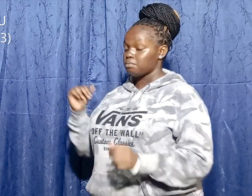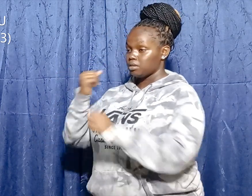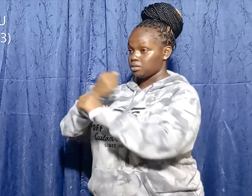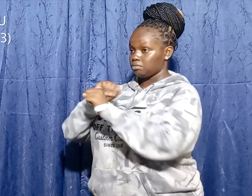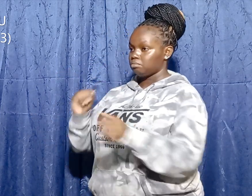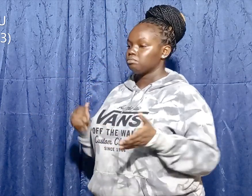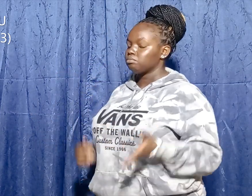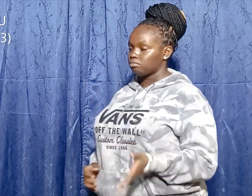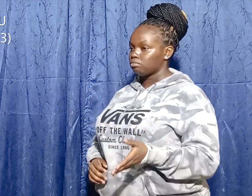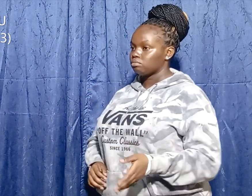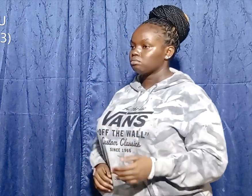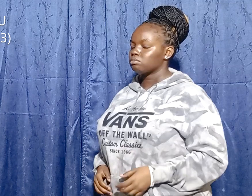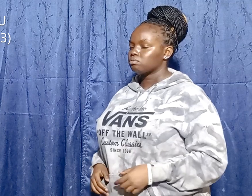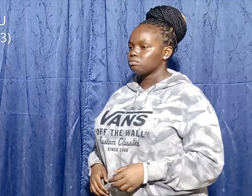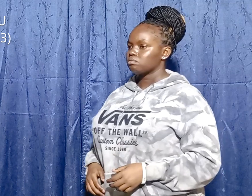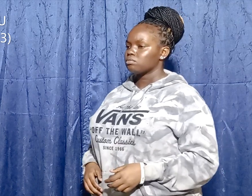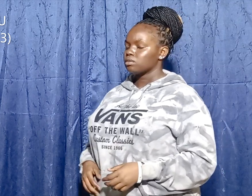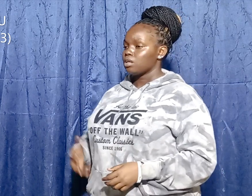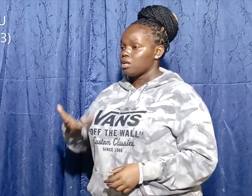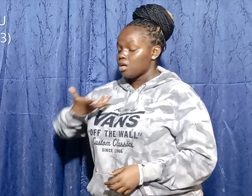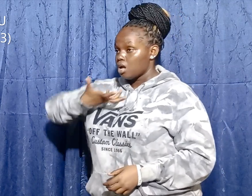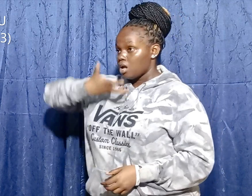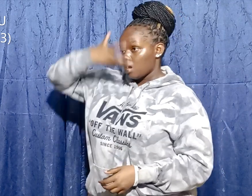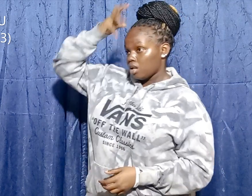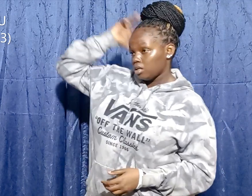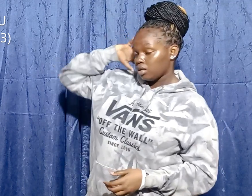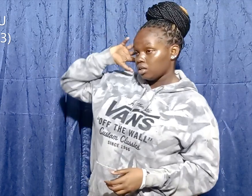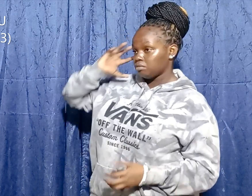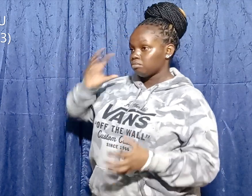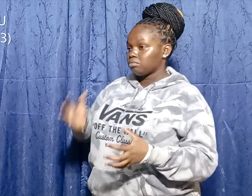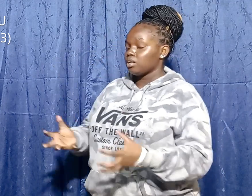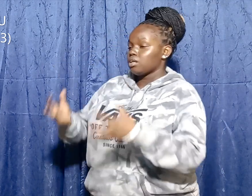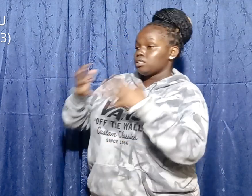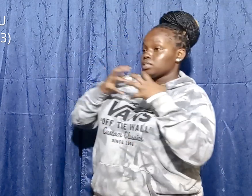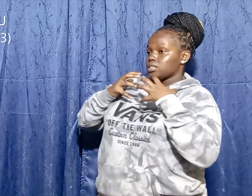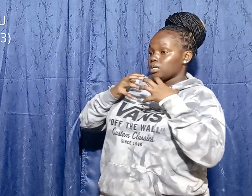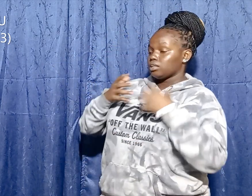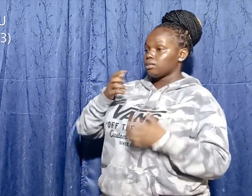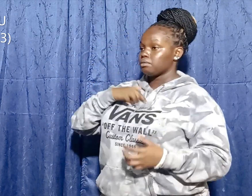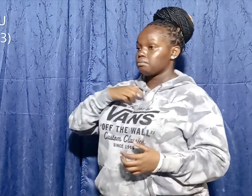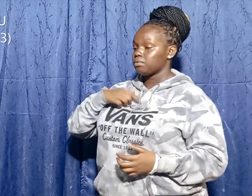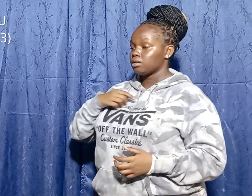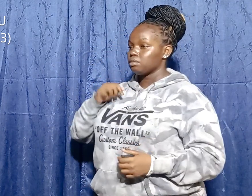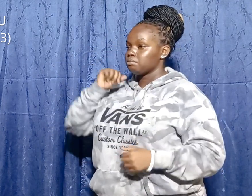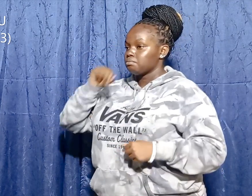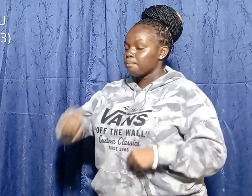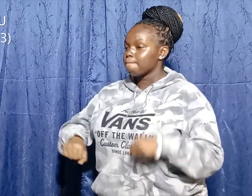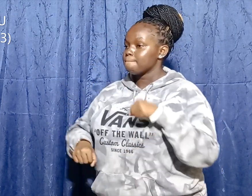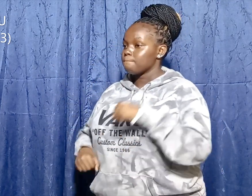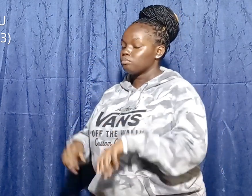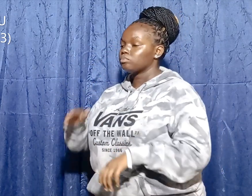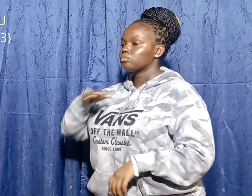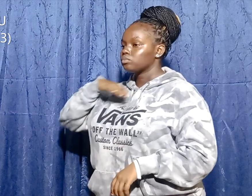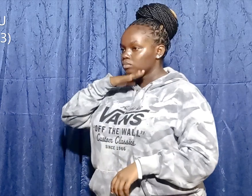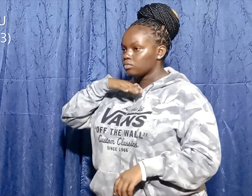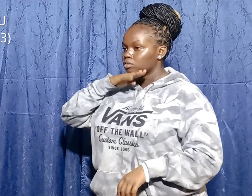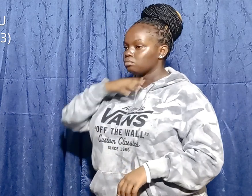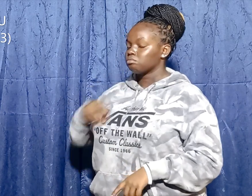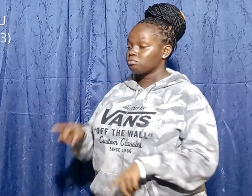And if the lion wants to attack me, I beat it to death. Same with Goliath.